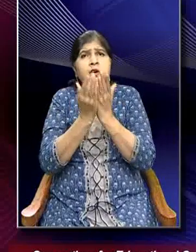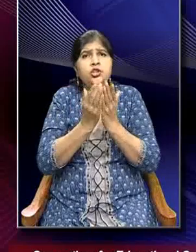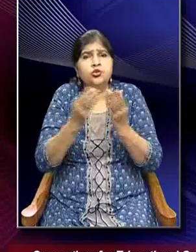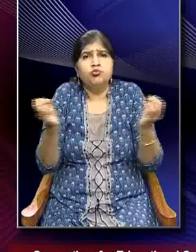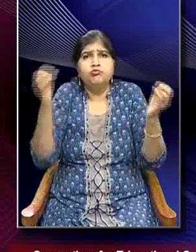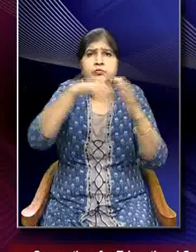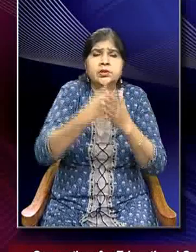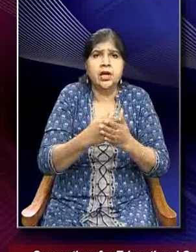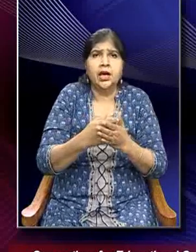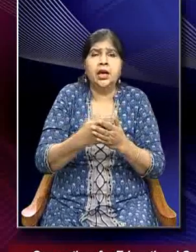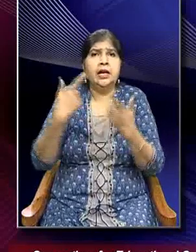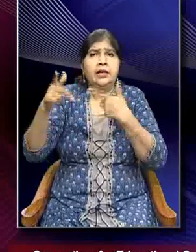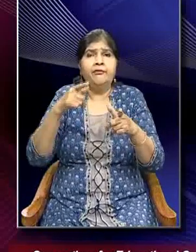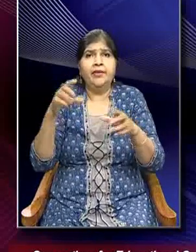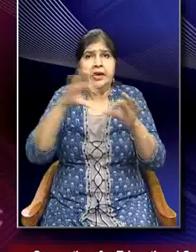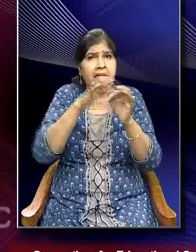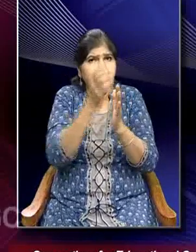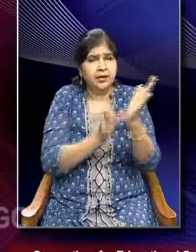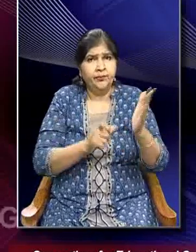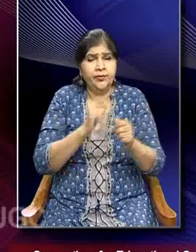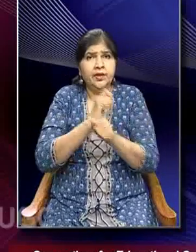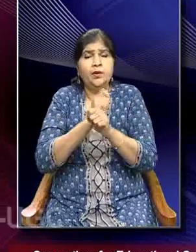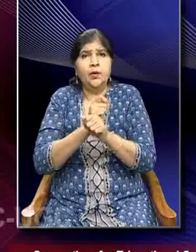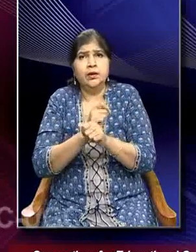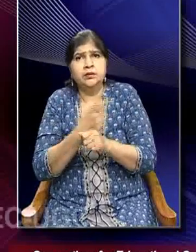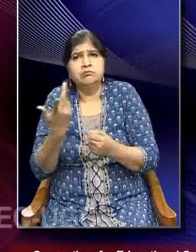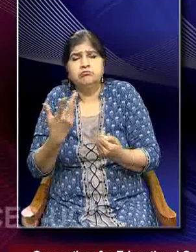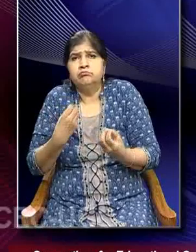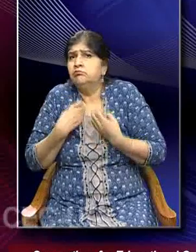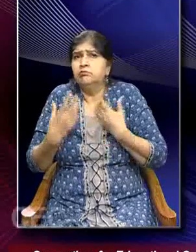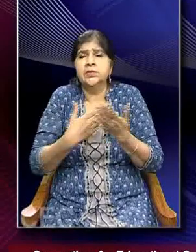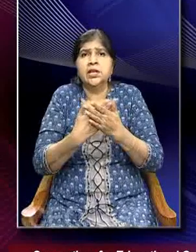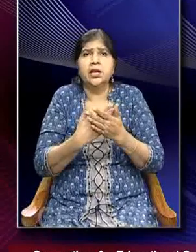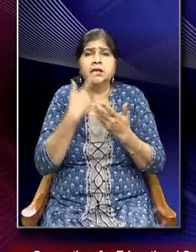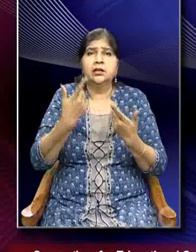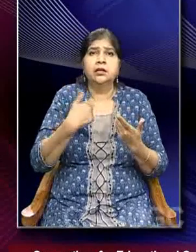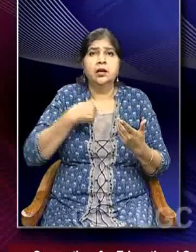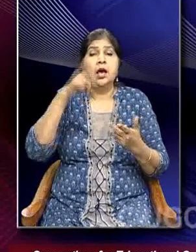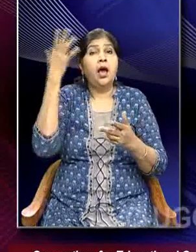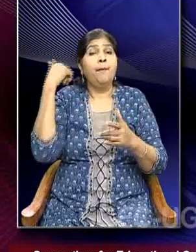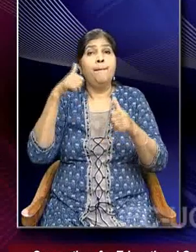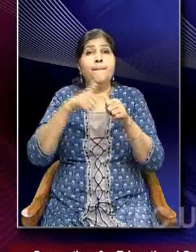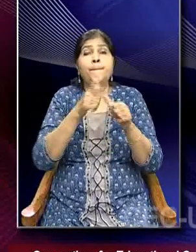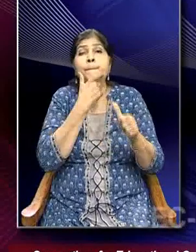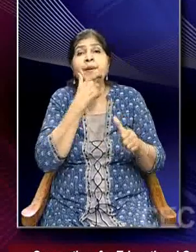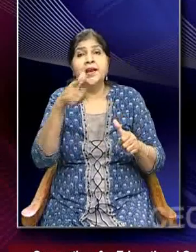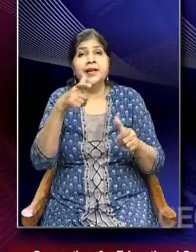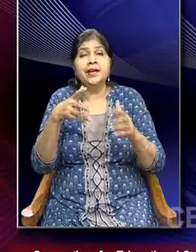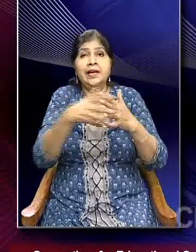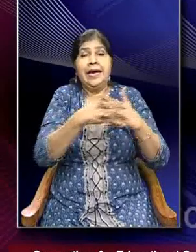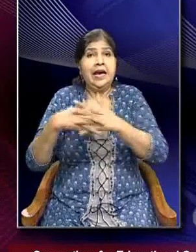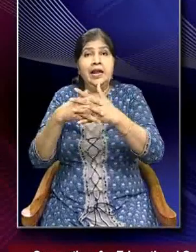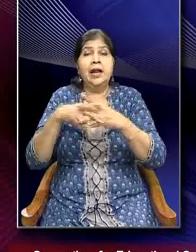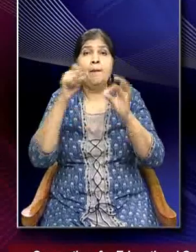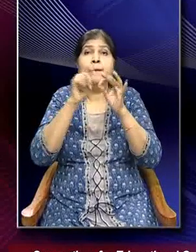international relations. The work Silent Spring by noted American Marin biologist